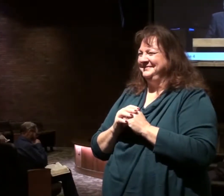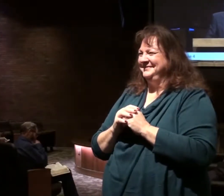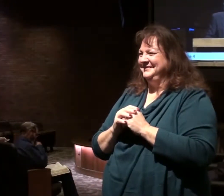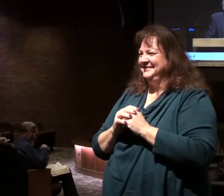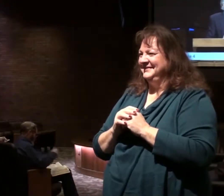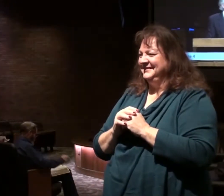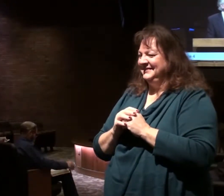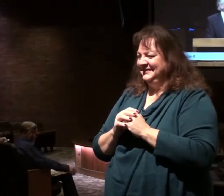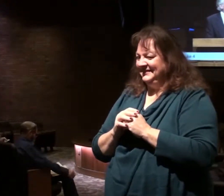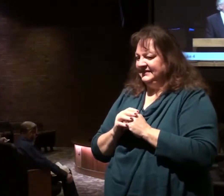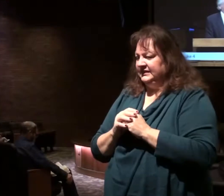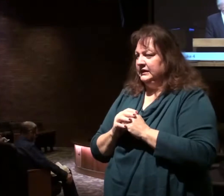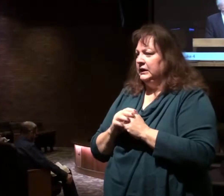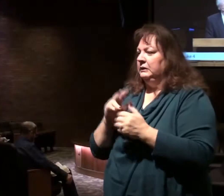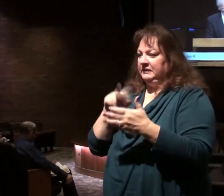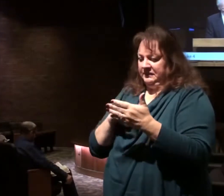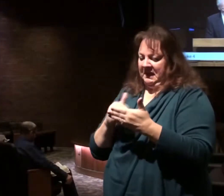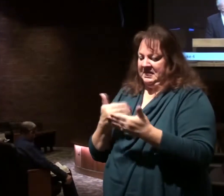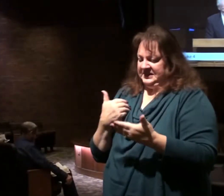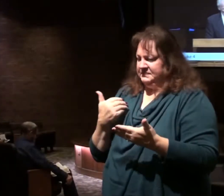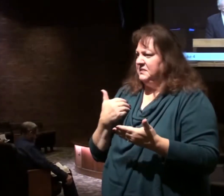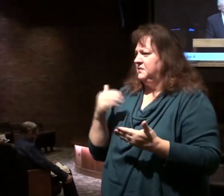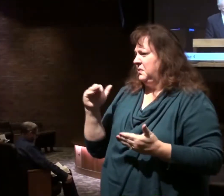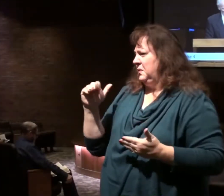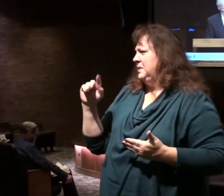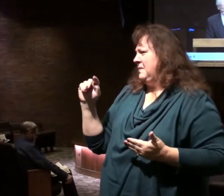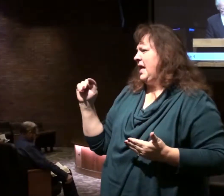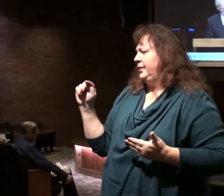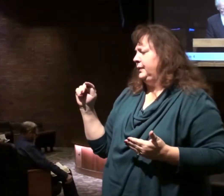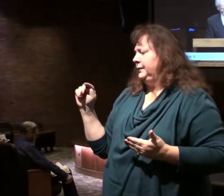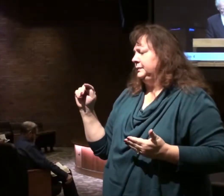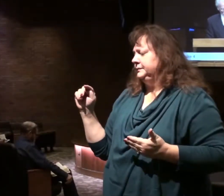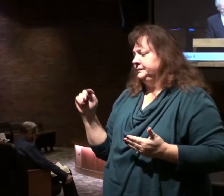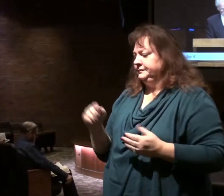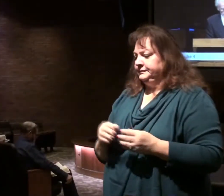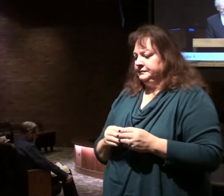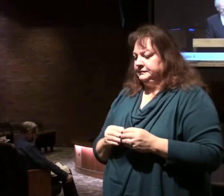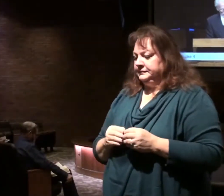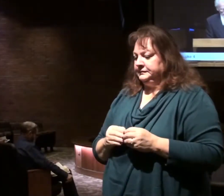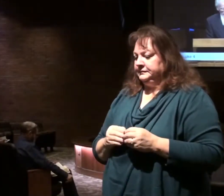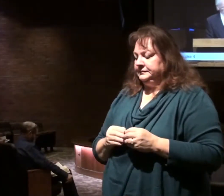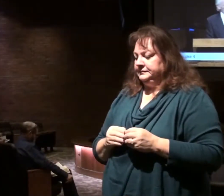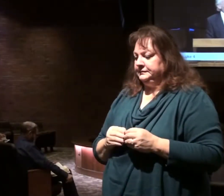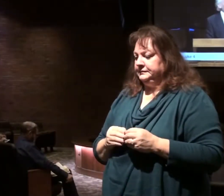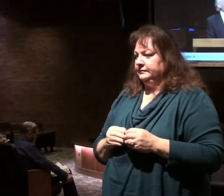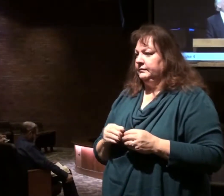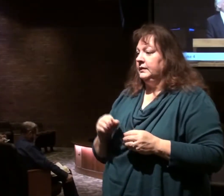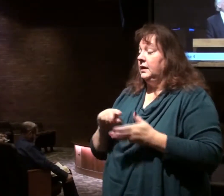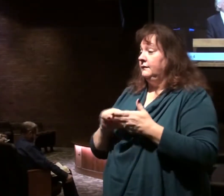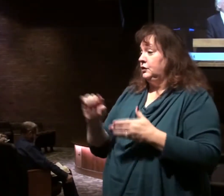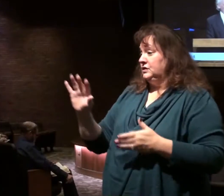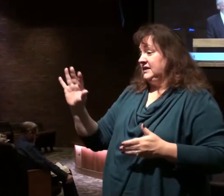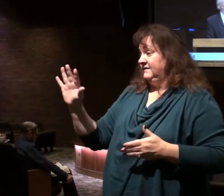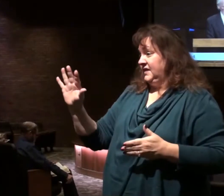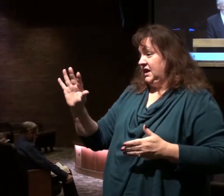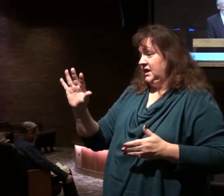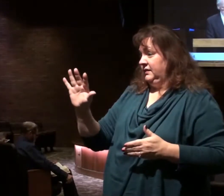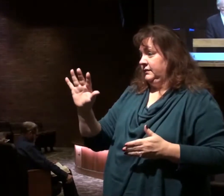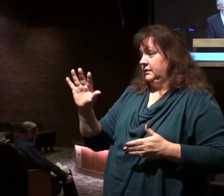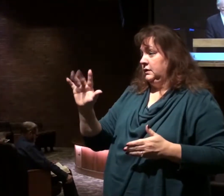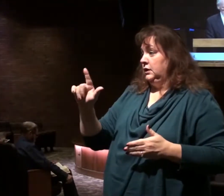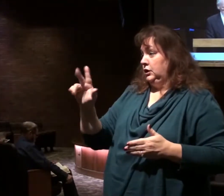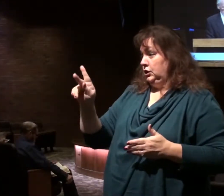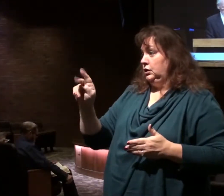We've read this in the Gospel of Matthew on other occasions as well. And verse 5 of Luke 4.